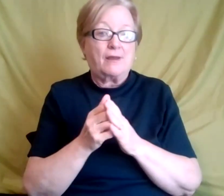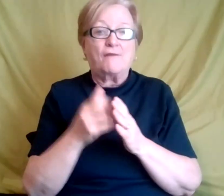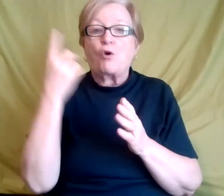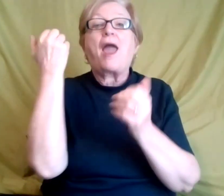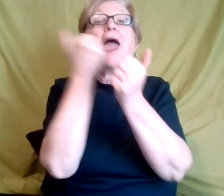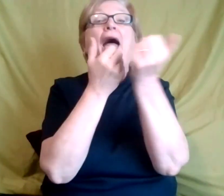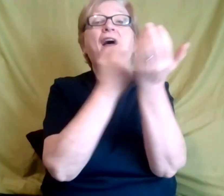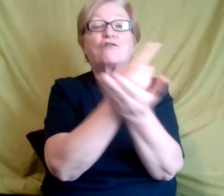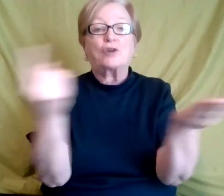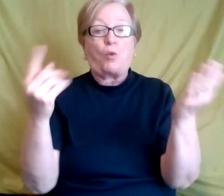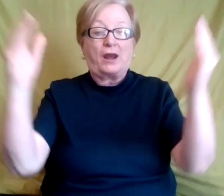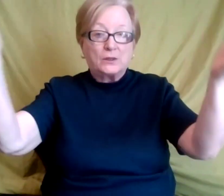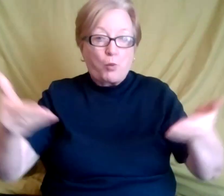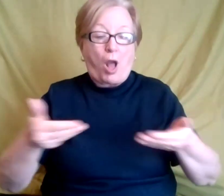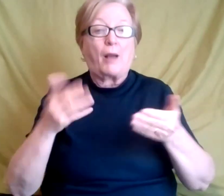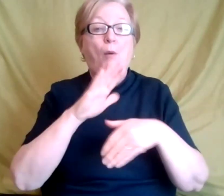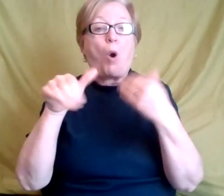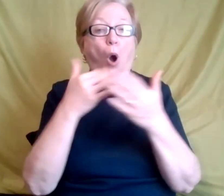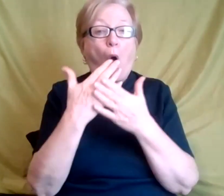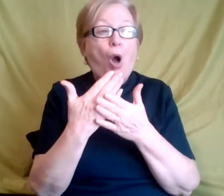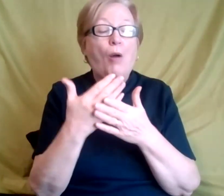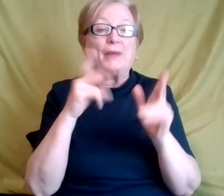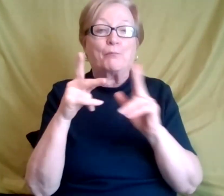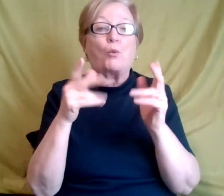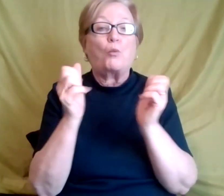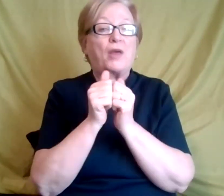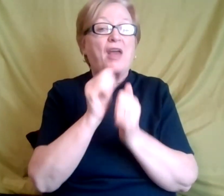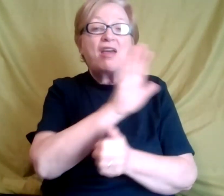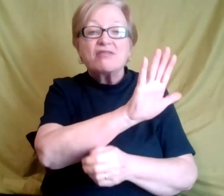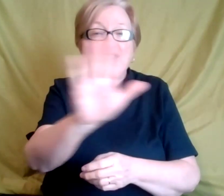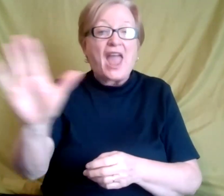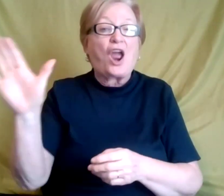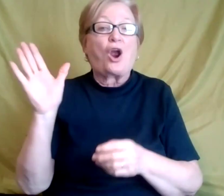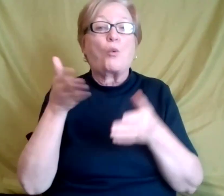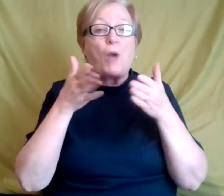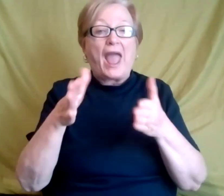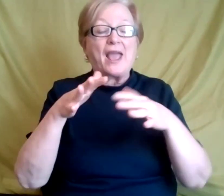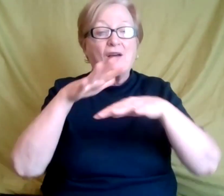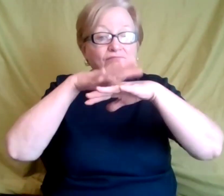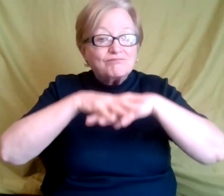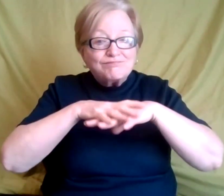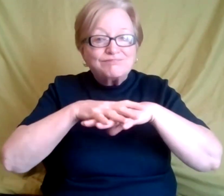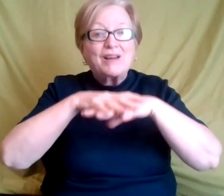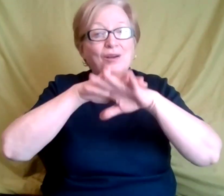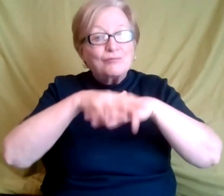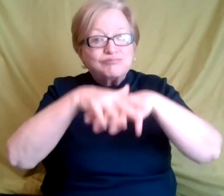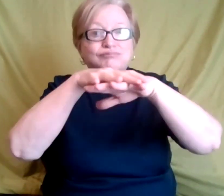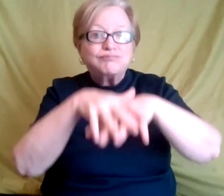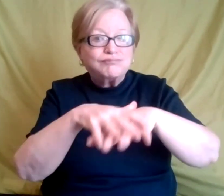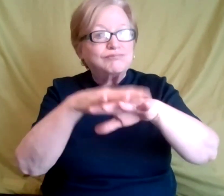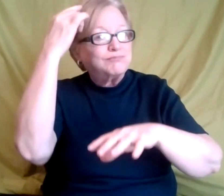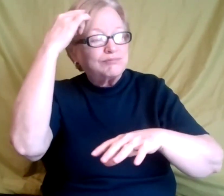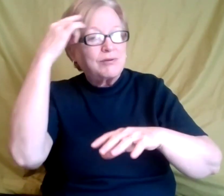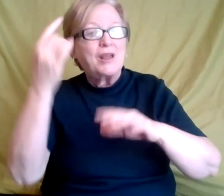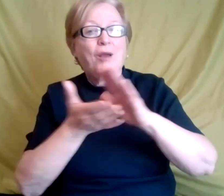welcome, where all brains are welcome, regardless of what cognitive, um, style. It could be your cognitive thinking